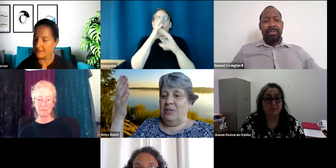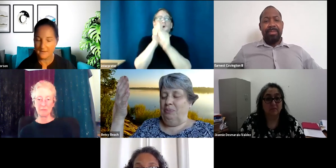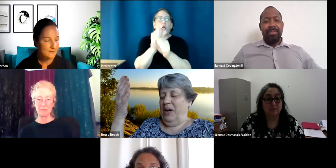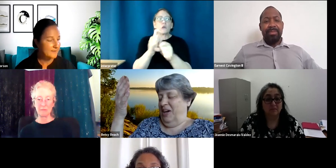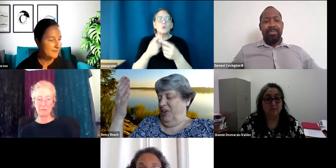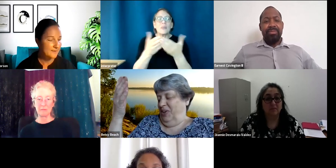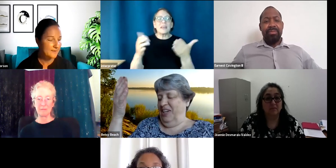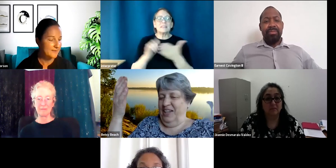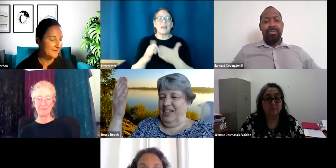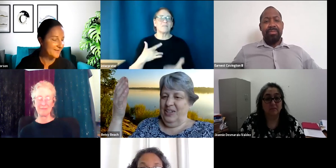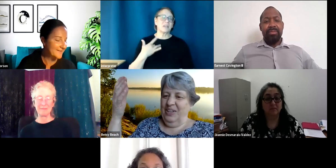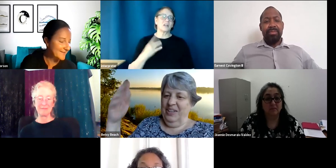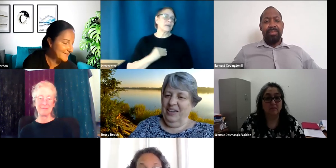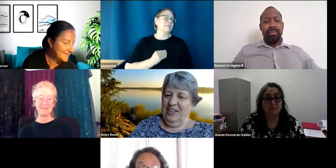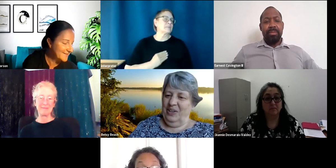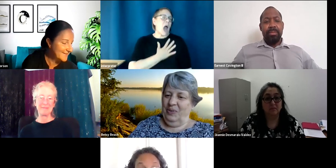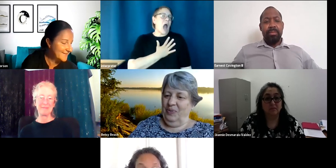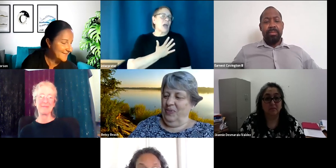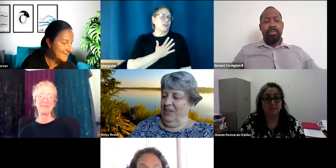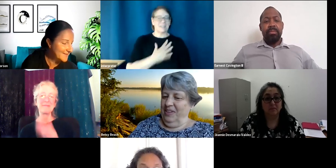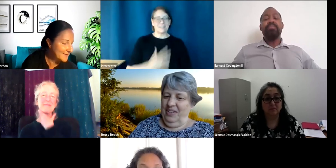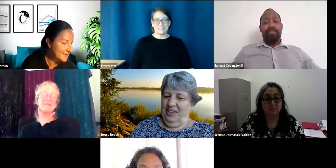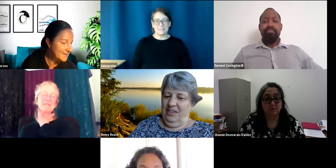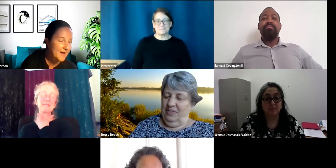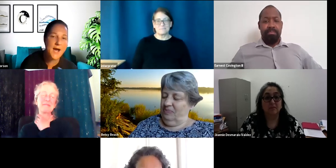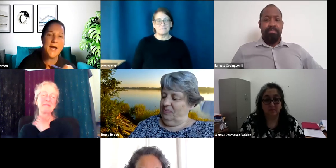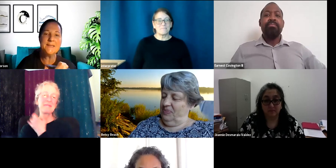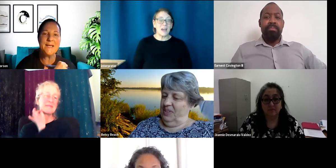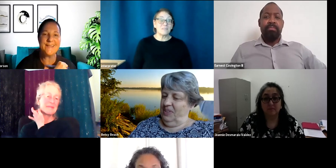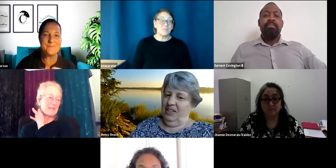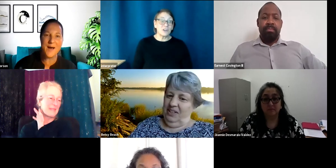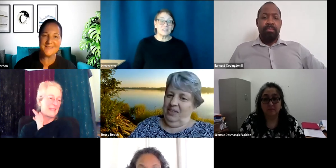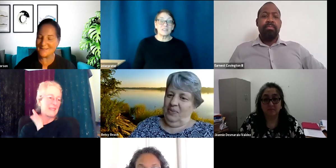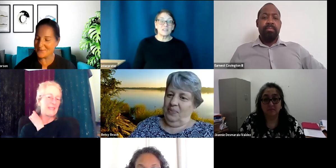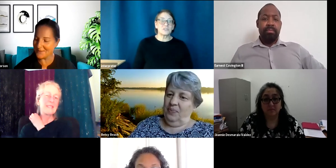inspired. Yes. I like that positive.